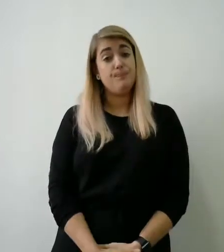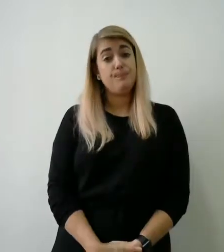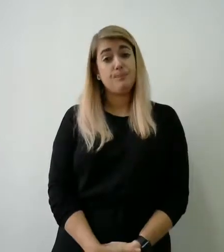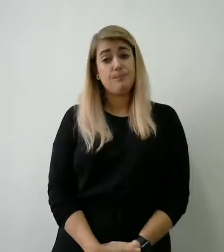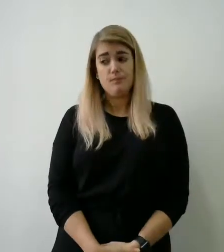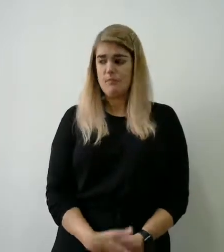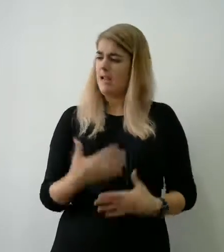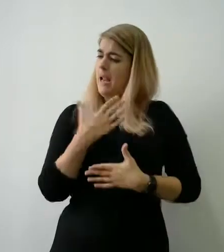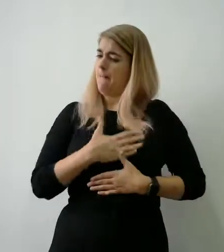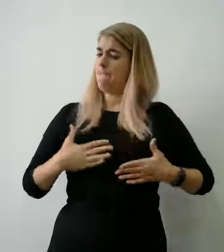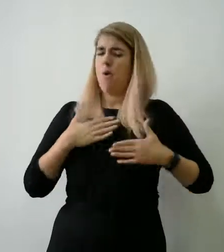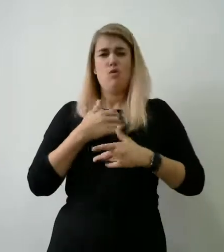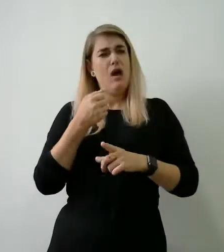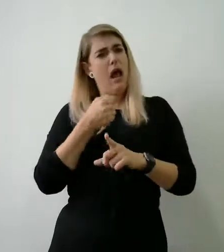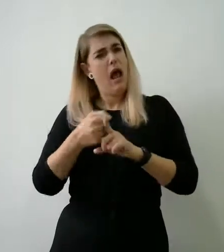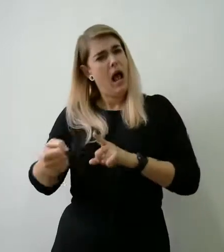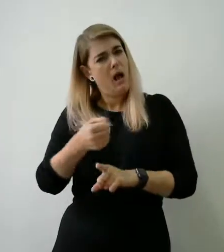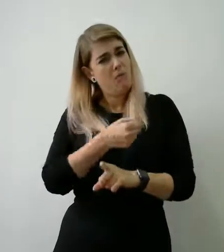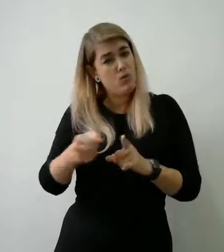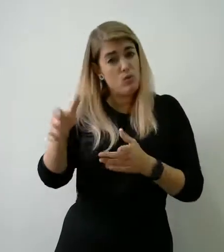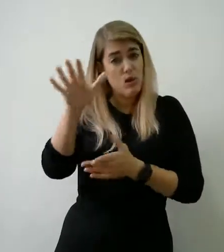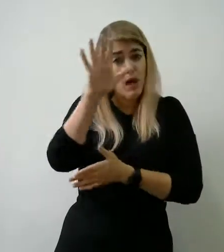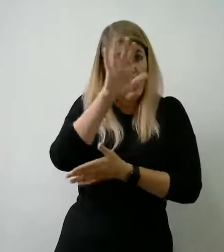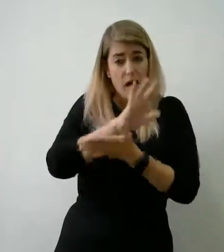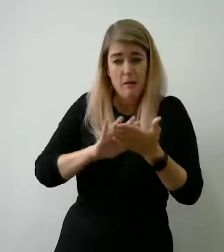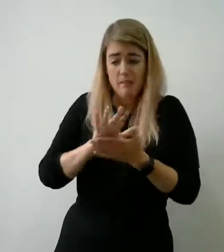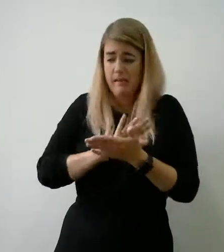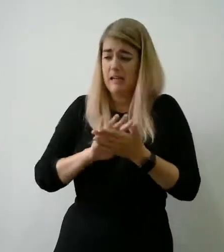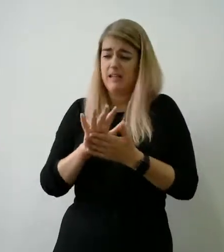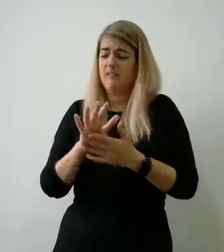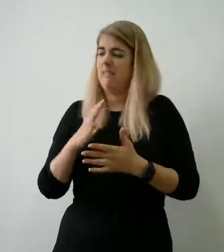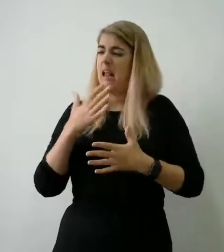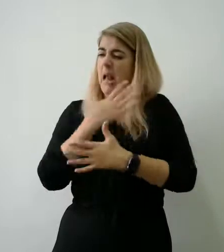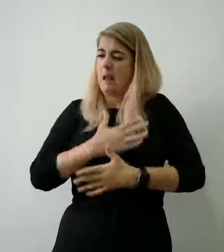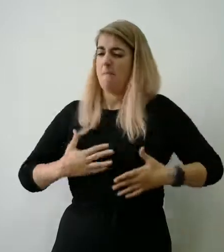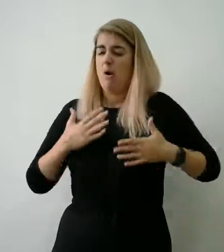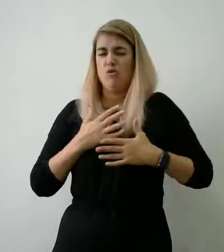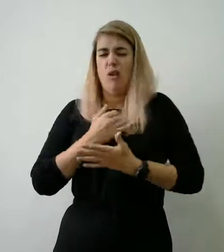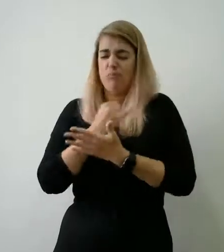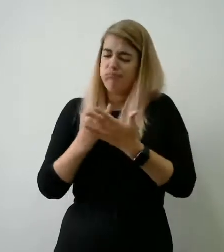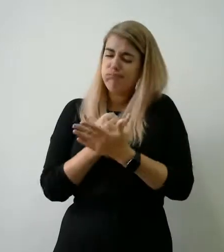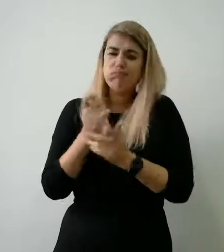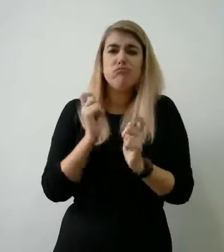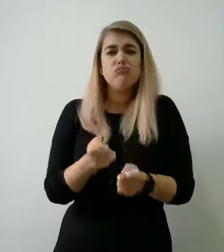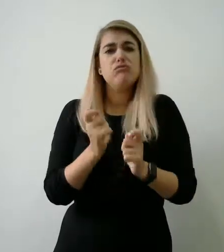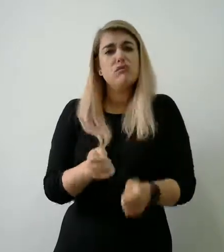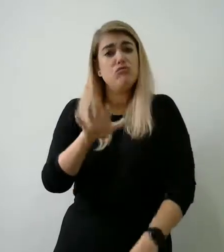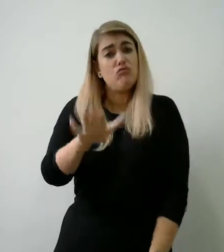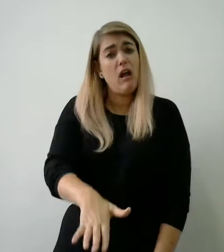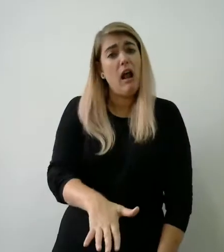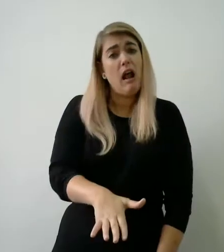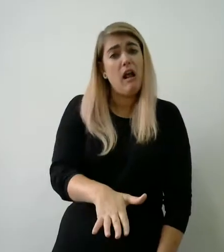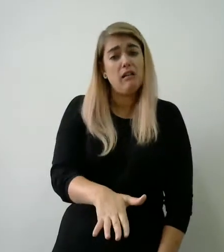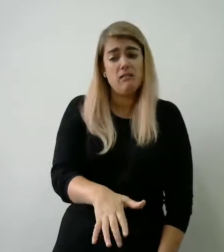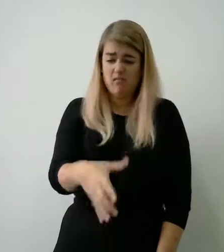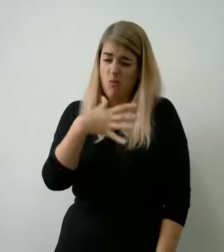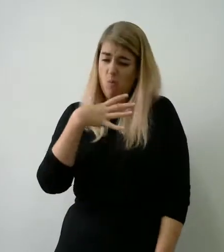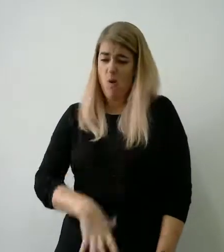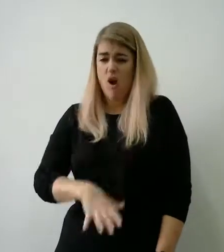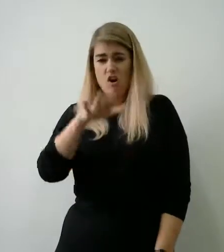Emotional abuse 7. Persistent emotional maltreatment of a child 8. as to cause severe and persistent